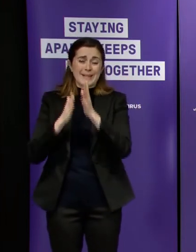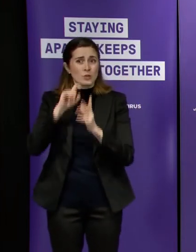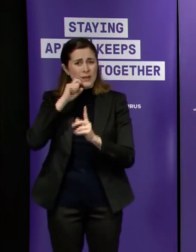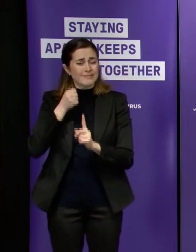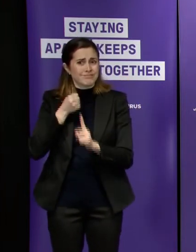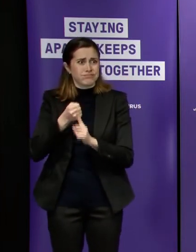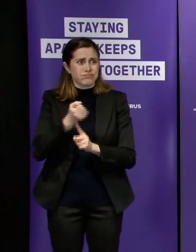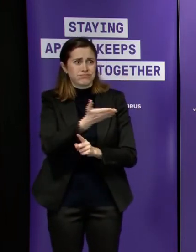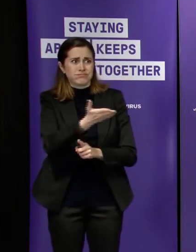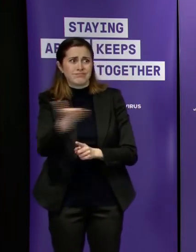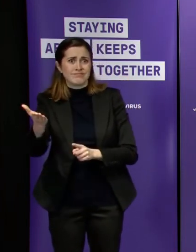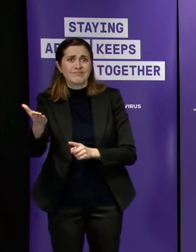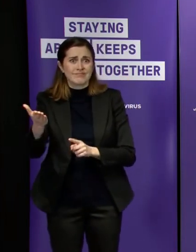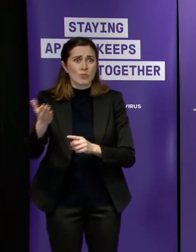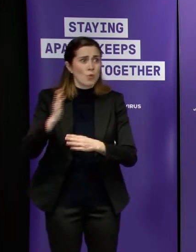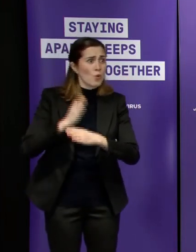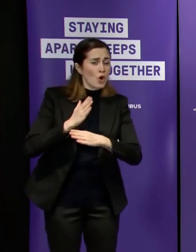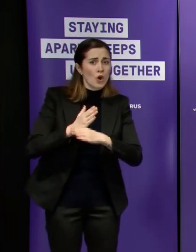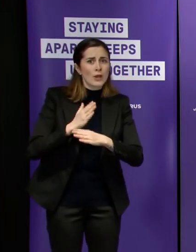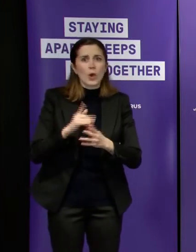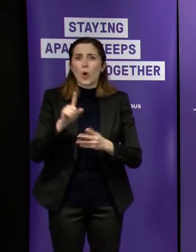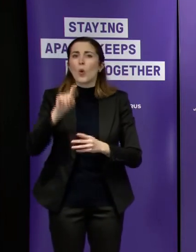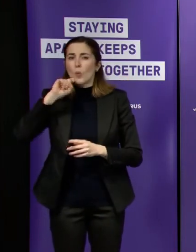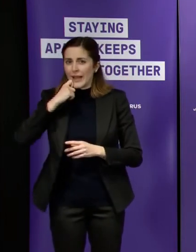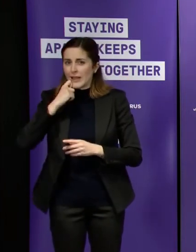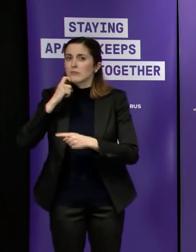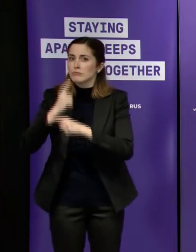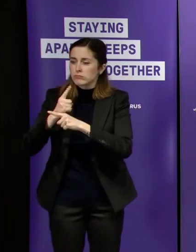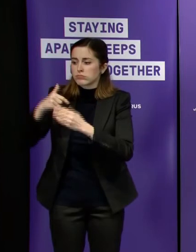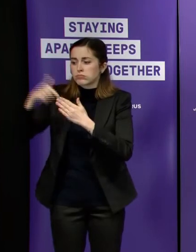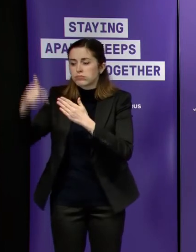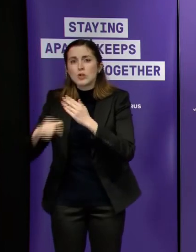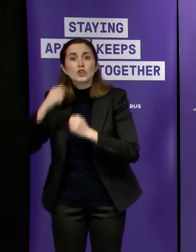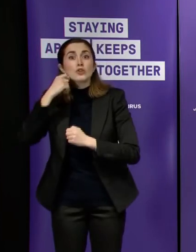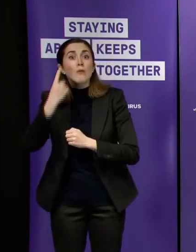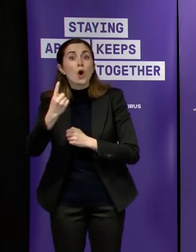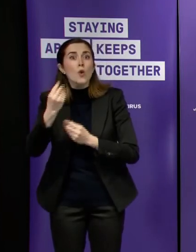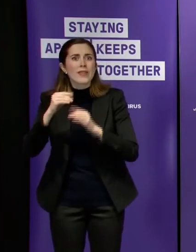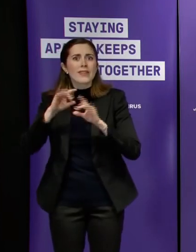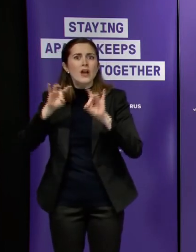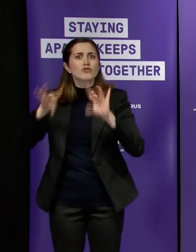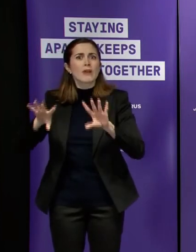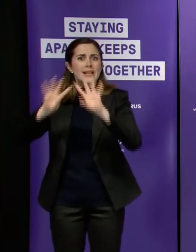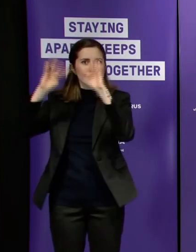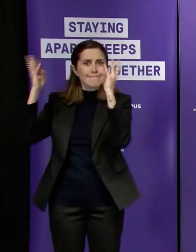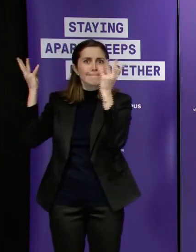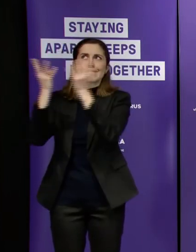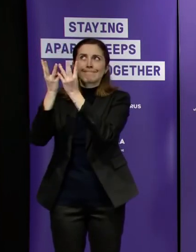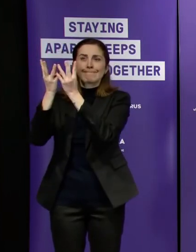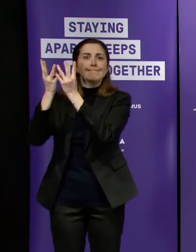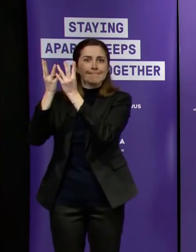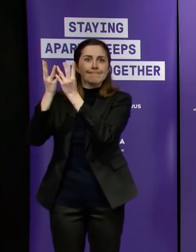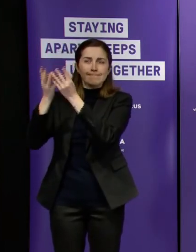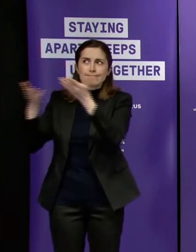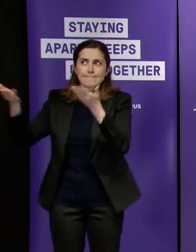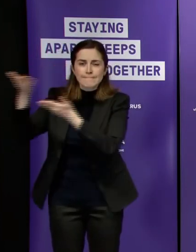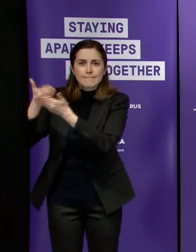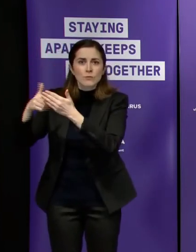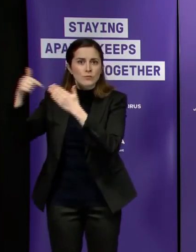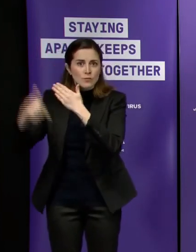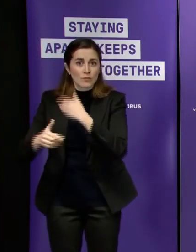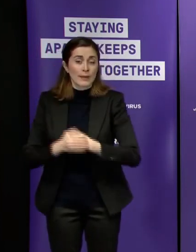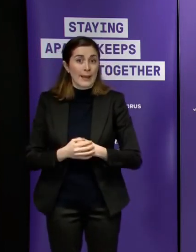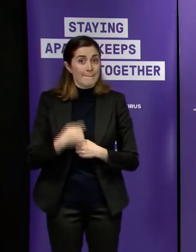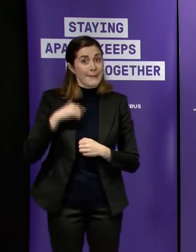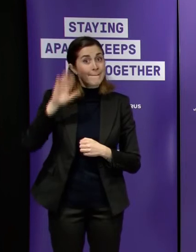but uh that that is on the agenda for national cabinet tomorrow and hopefully we can we can make some progress there and again i i've had discussions with the